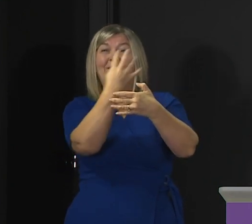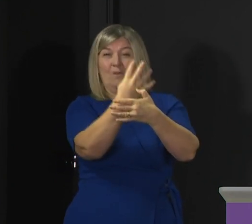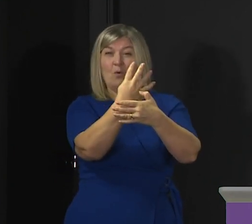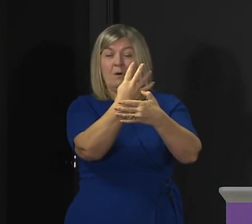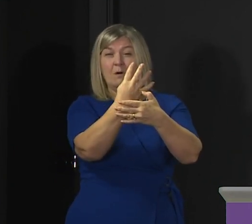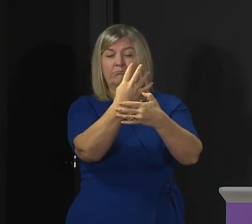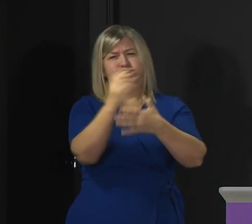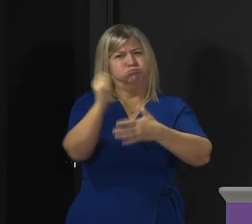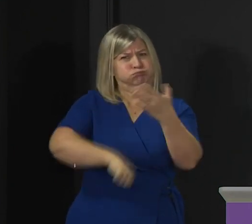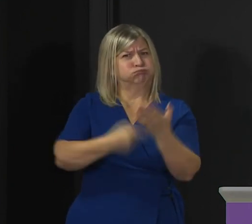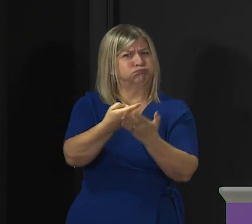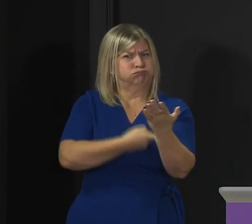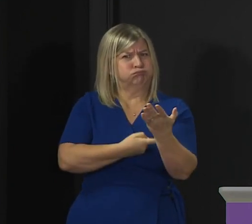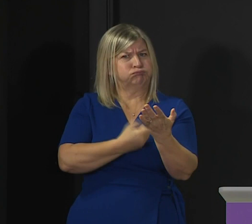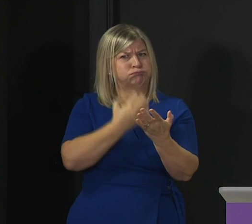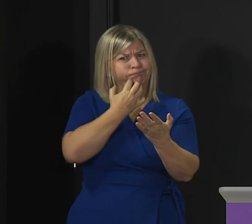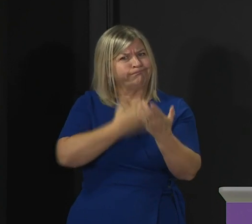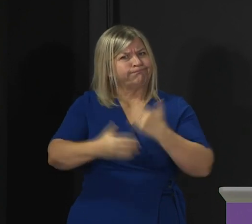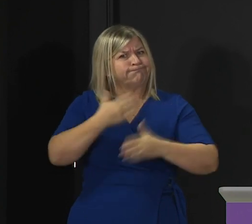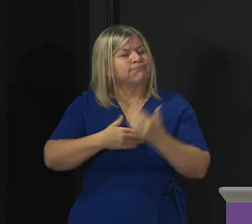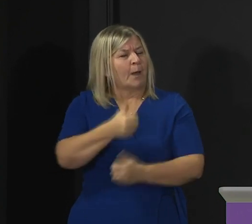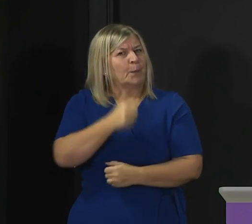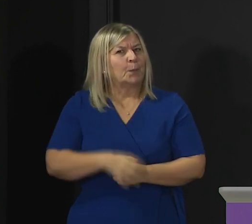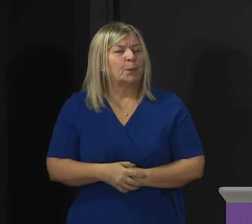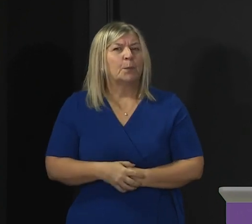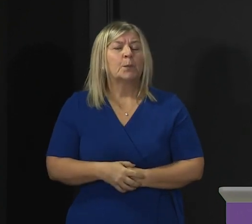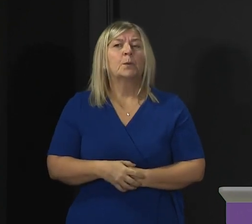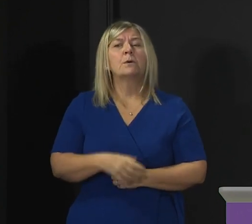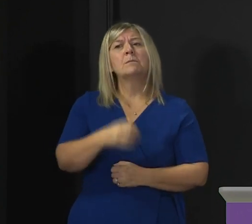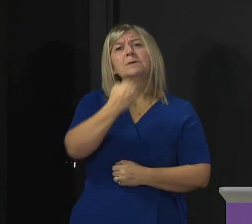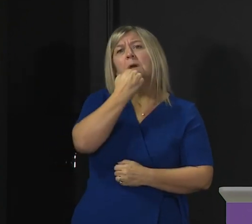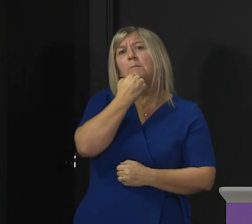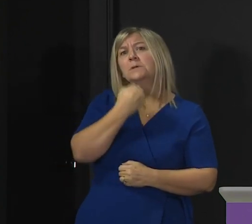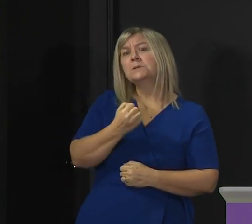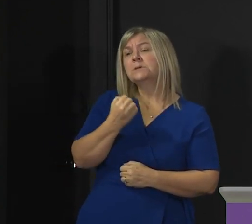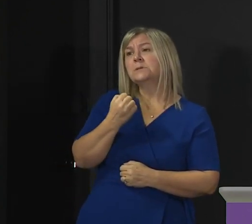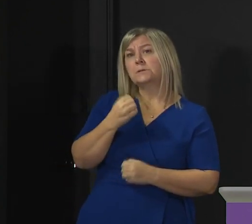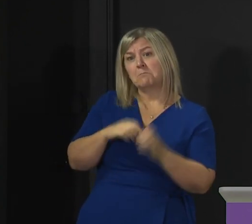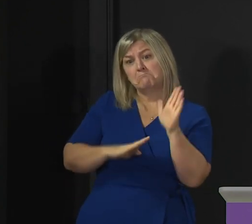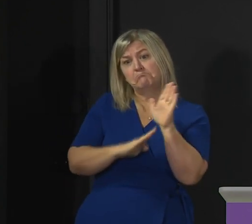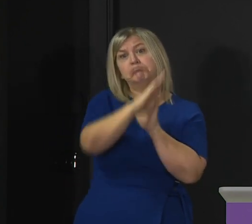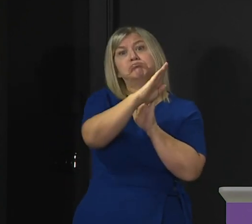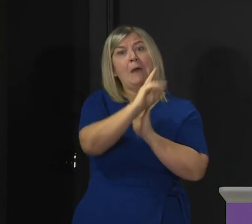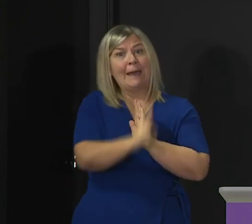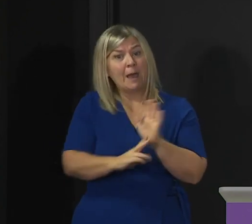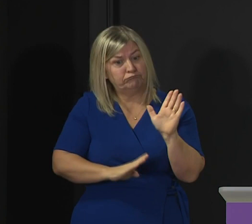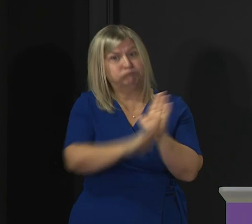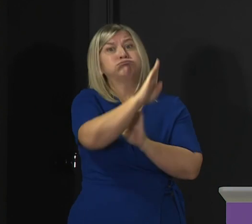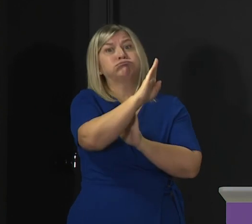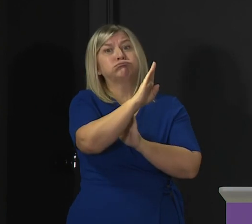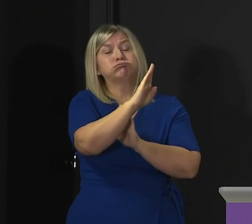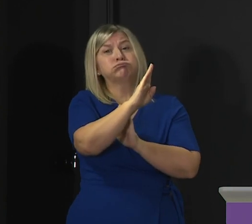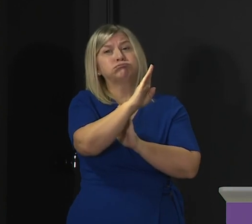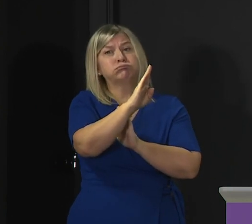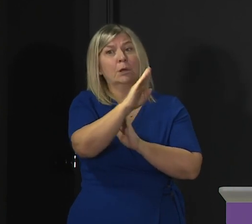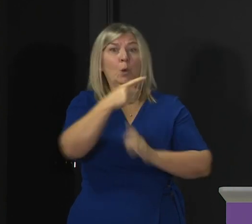of tough restrictions. When COVID cases started to surge again, we acted quickly, though we've been clear all along that our